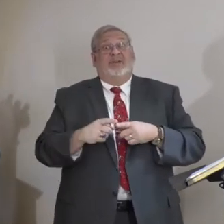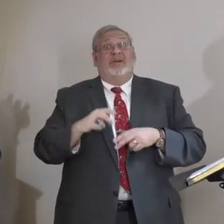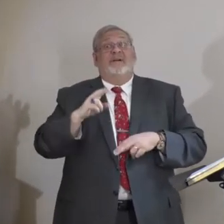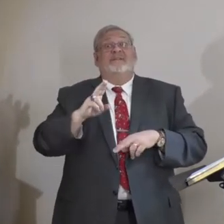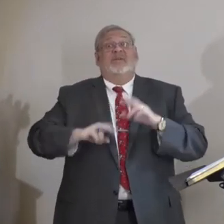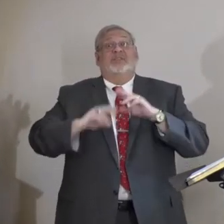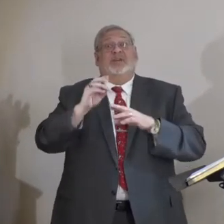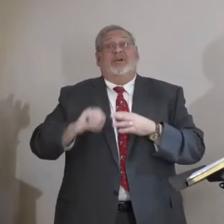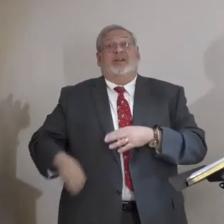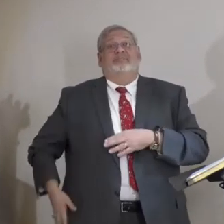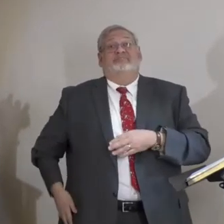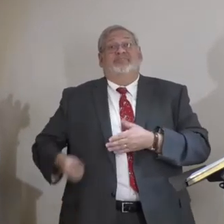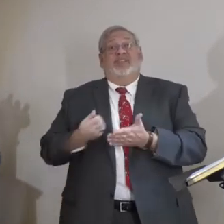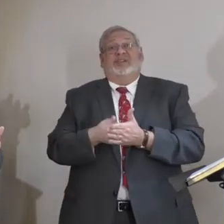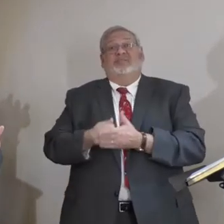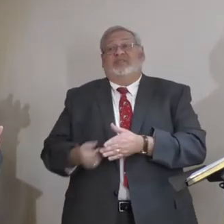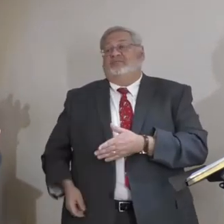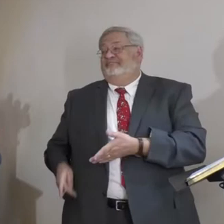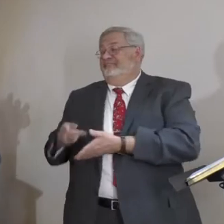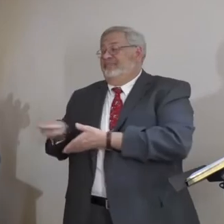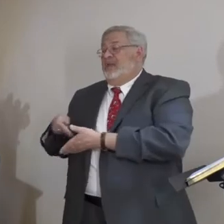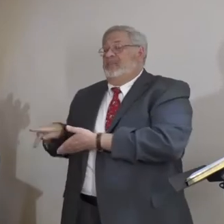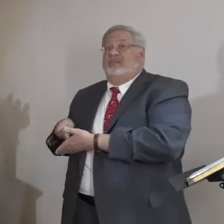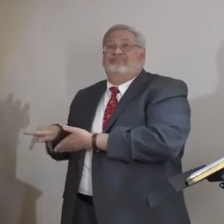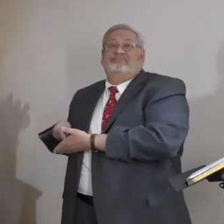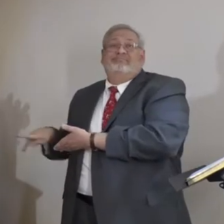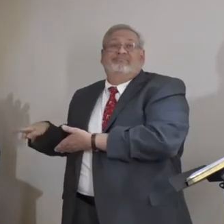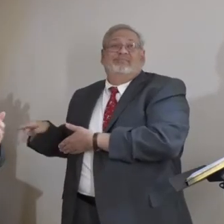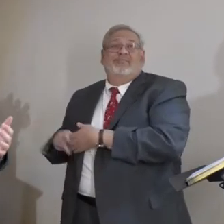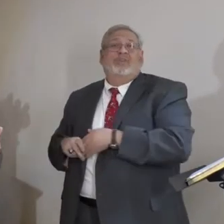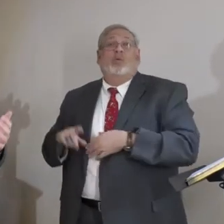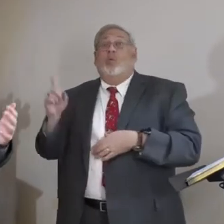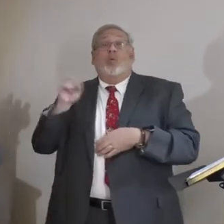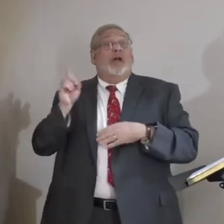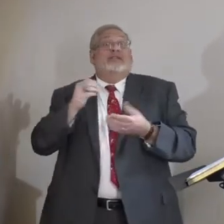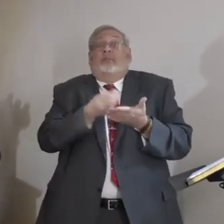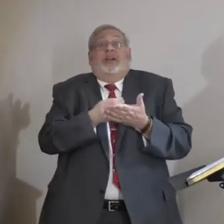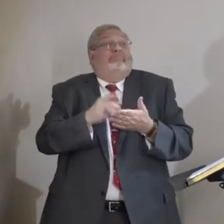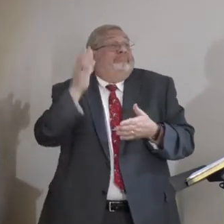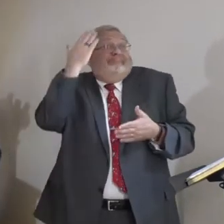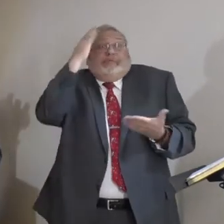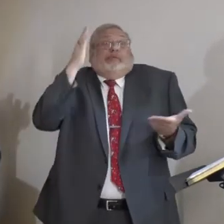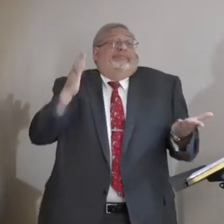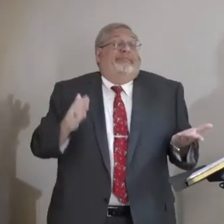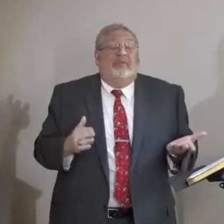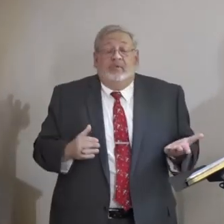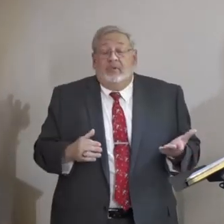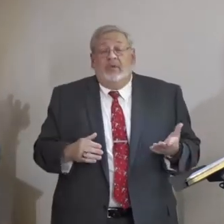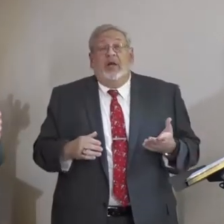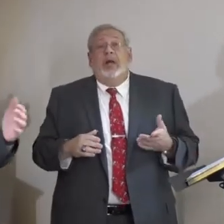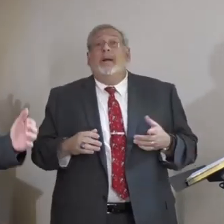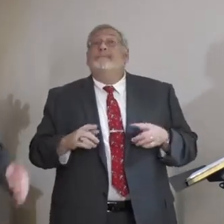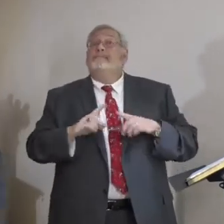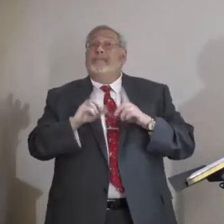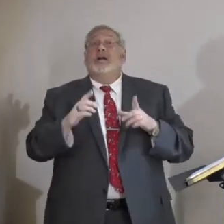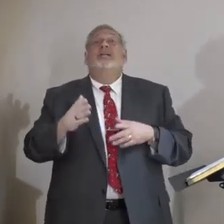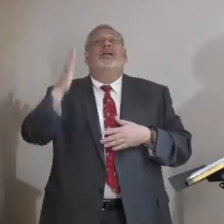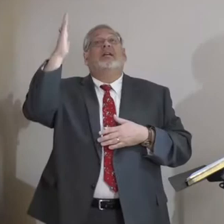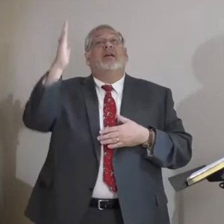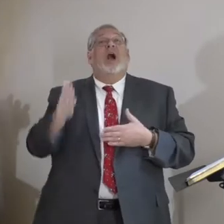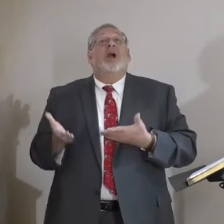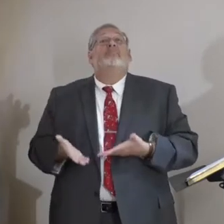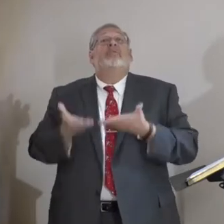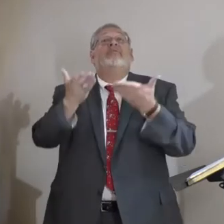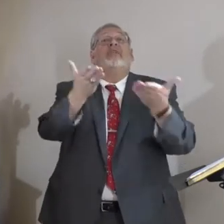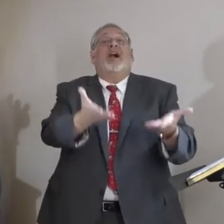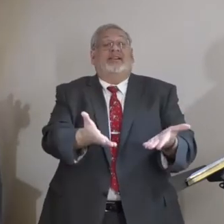Nehemiah's pocket. He was just paying for it himself. Where did he get the money? I don't know. But then, a lot of it is God just bringing it